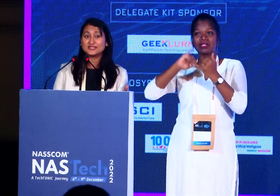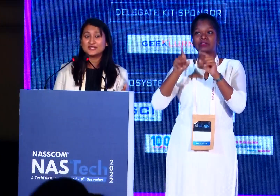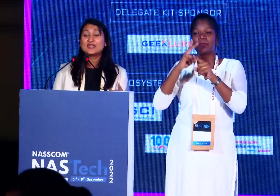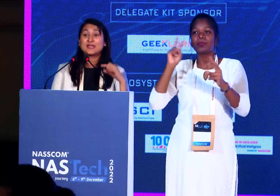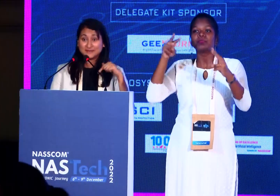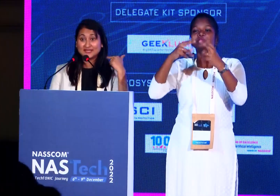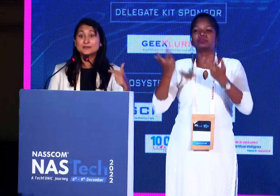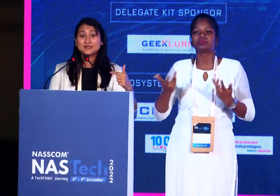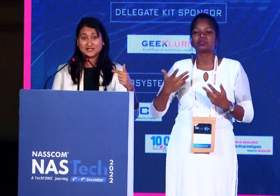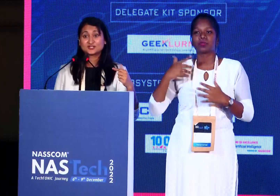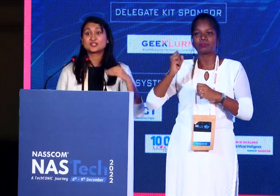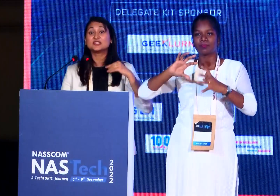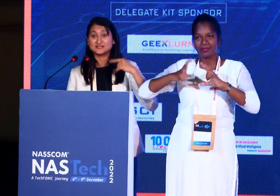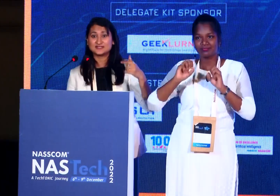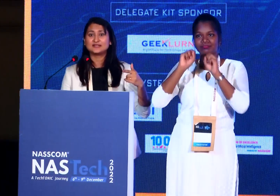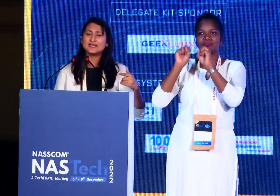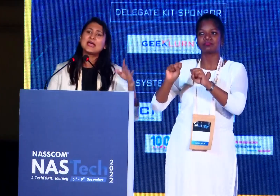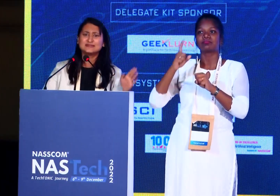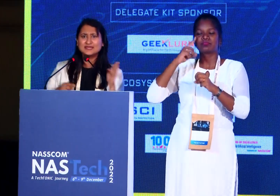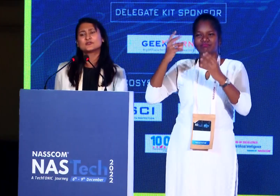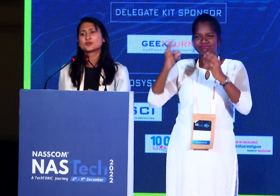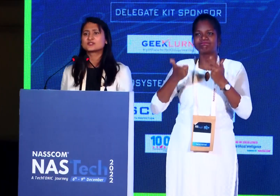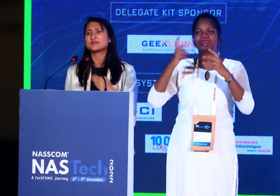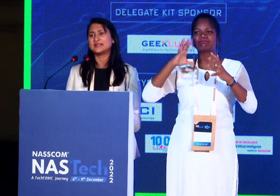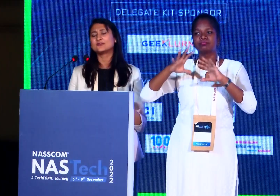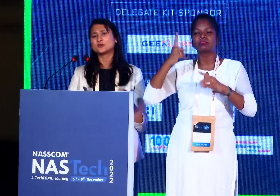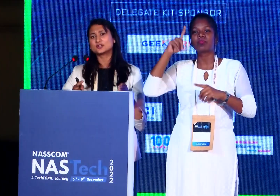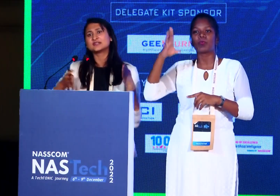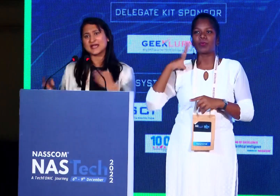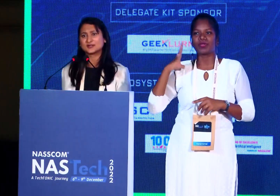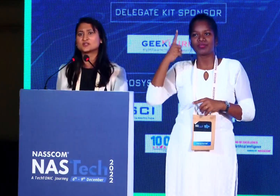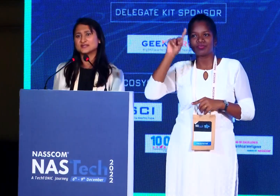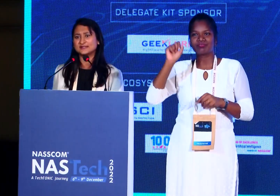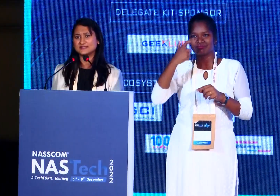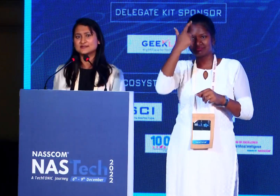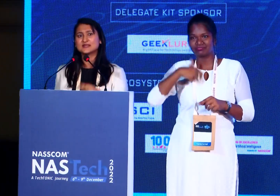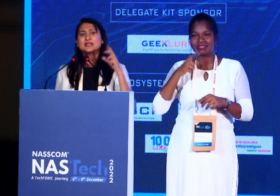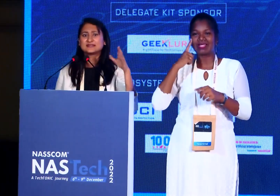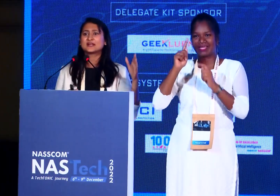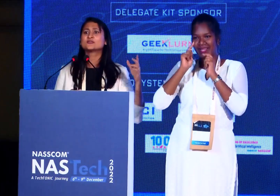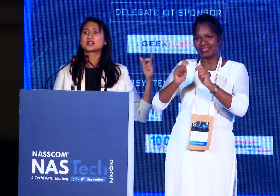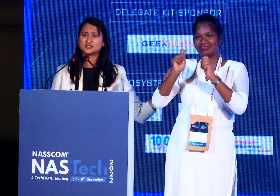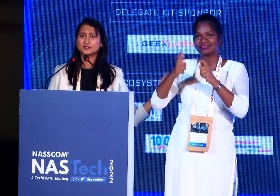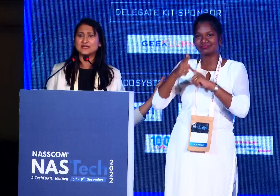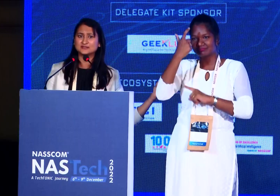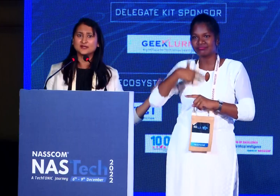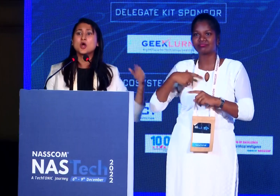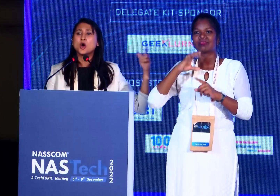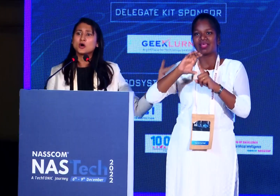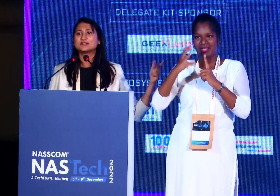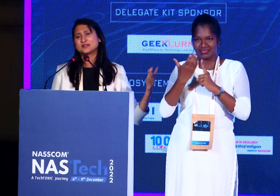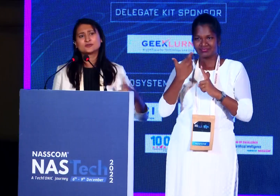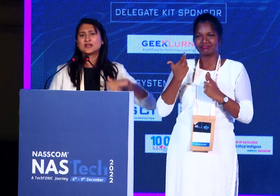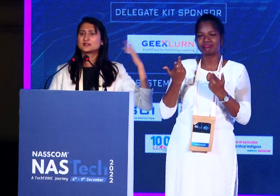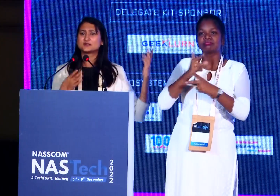visually and making a prediction instantly. And then, of course, waiting for the diagnostic tests like that of a culture method